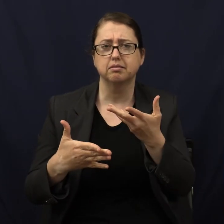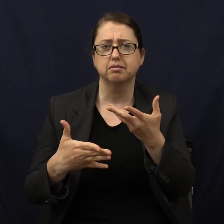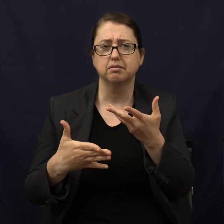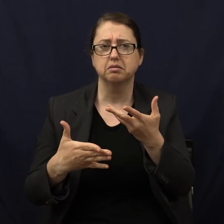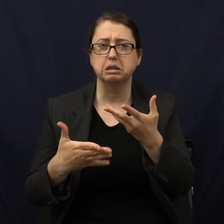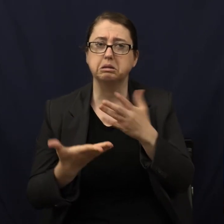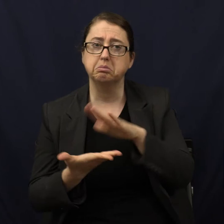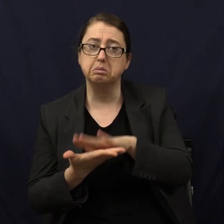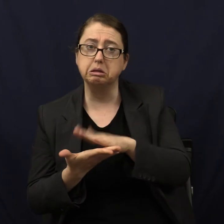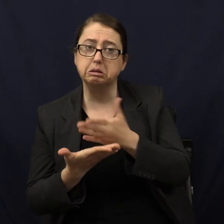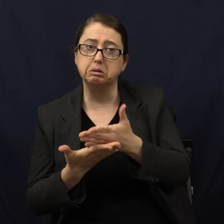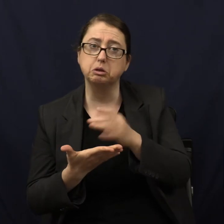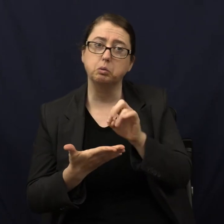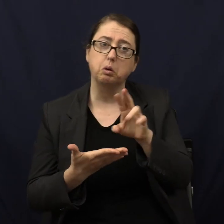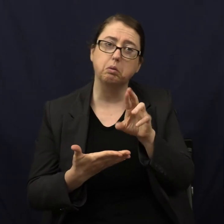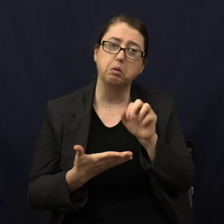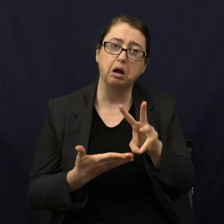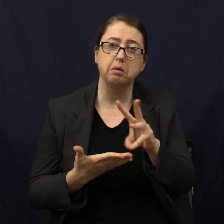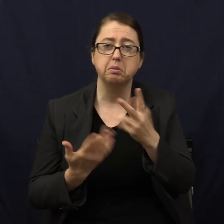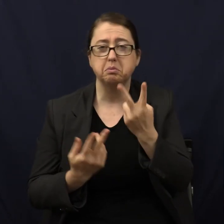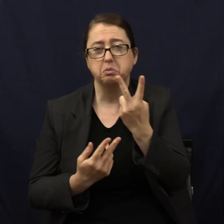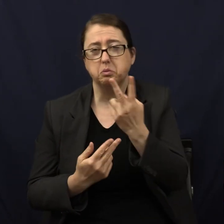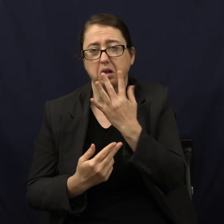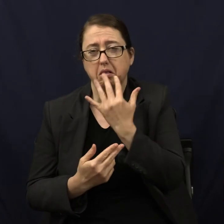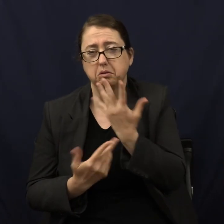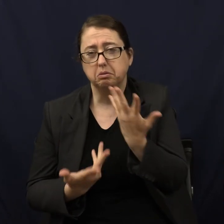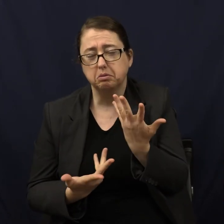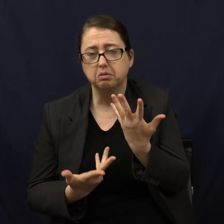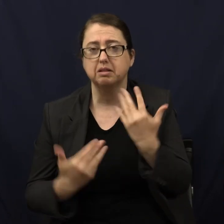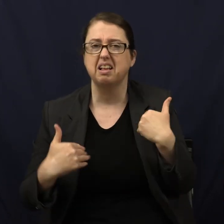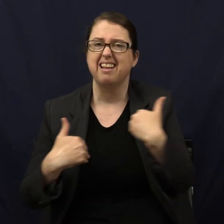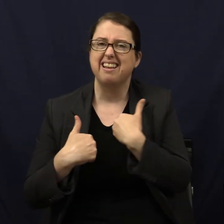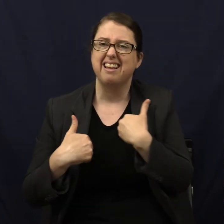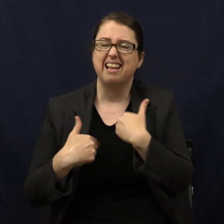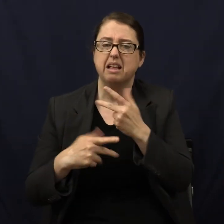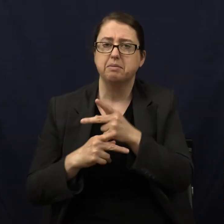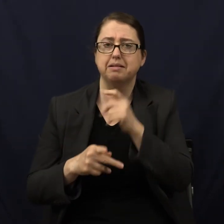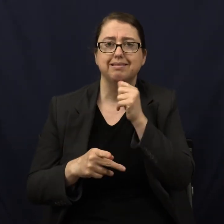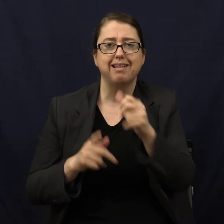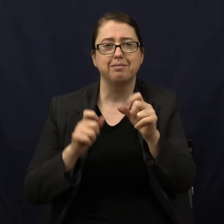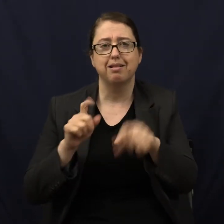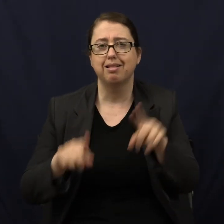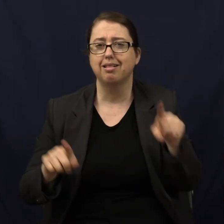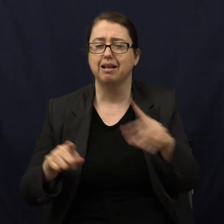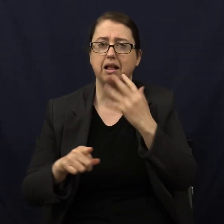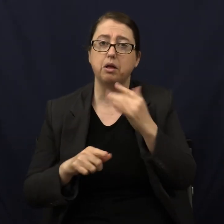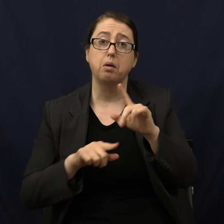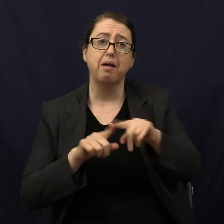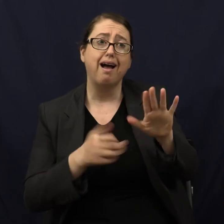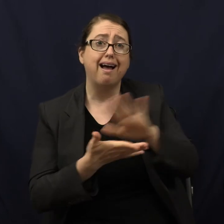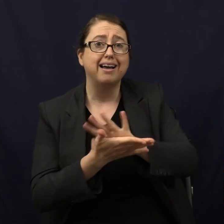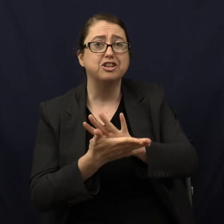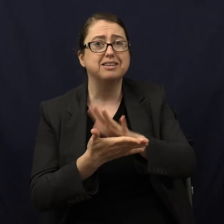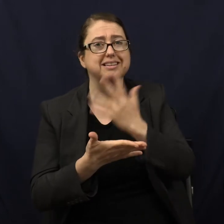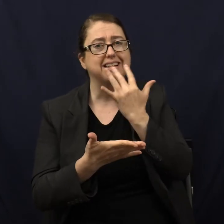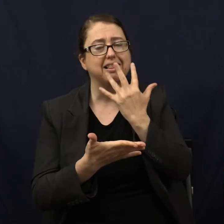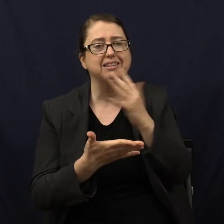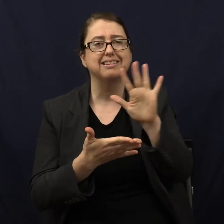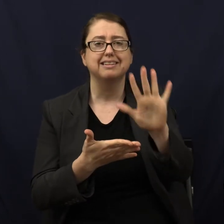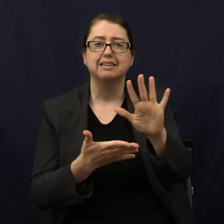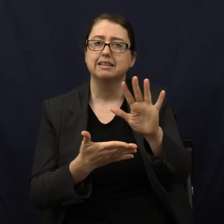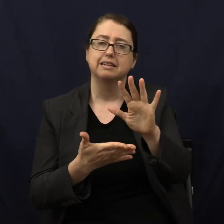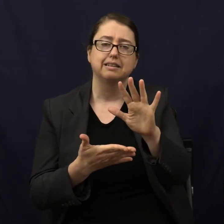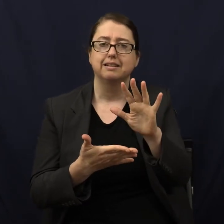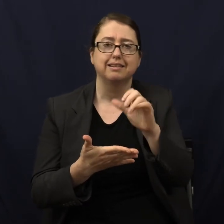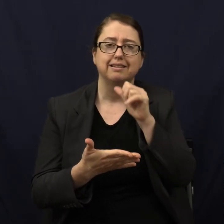Well, cooked or raw, maybe two, right? Or animal products aren't really that colorful, right? And they say, no, but cheese is so colorful. I'm like, that's